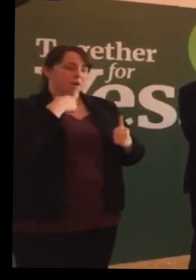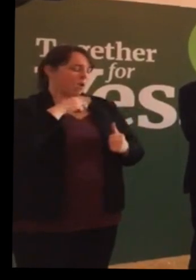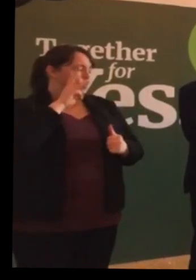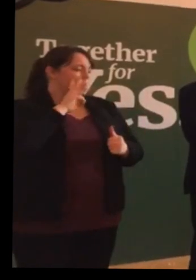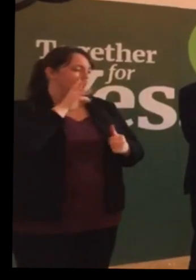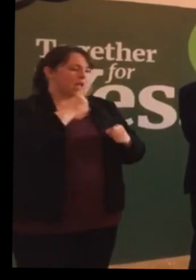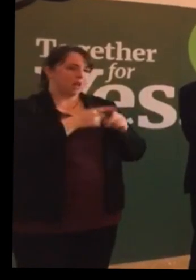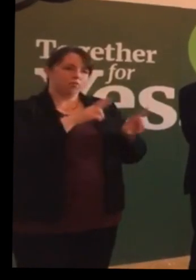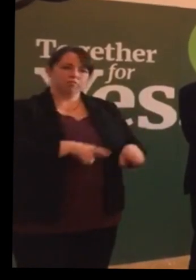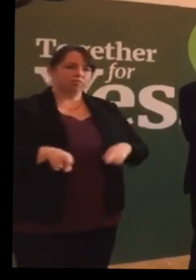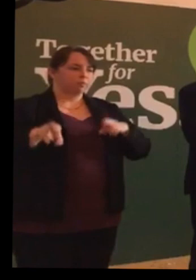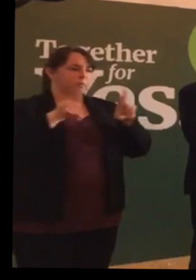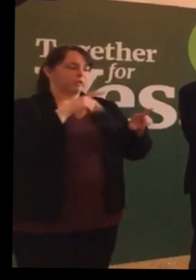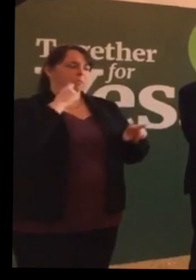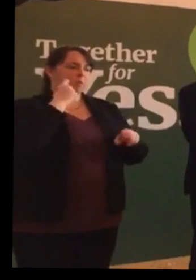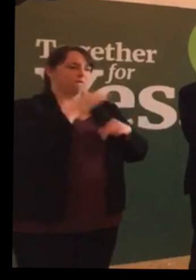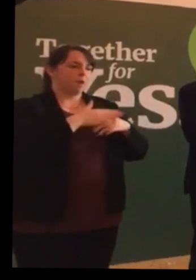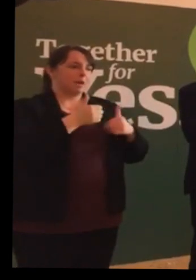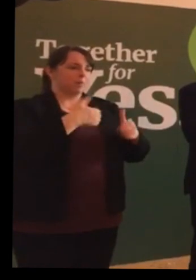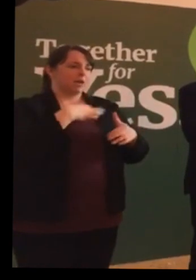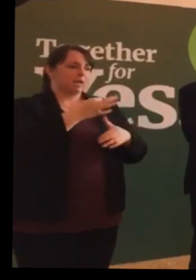morning to have that family that I have now.